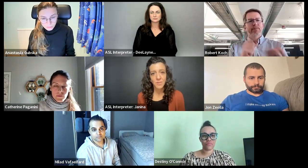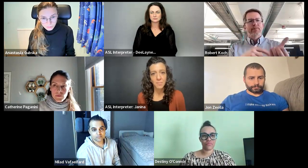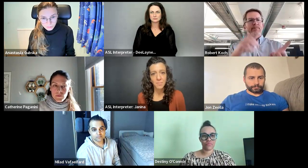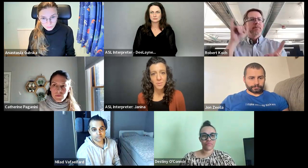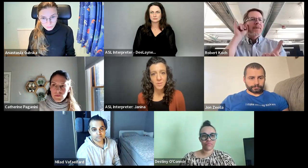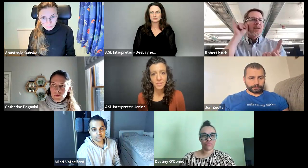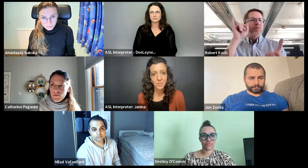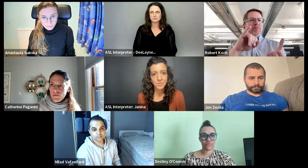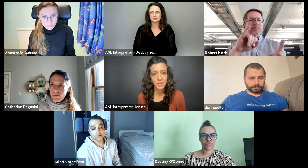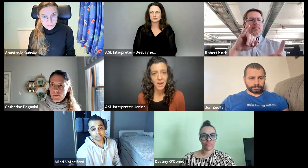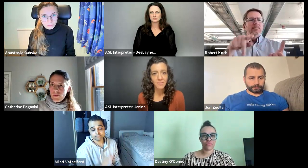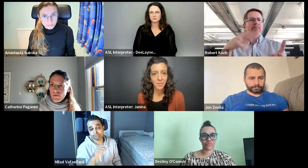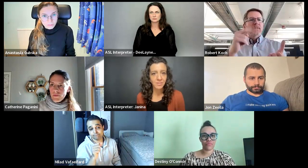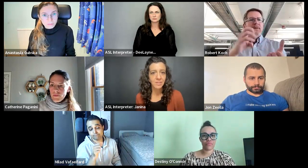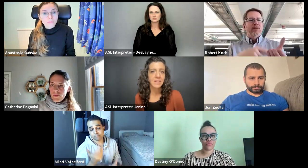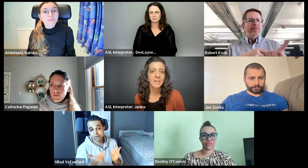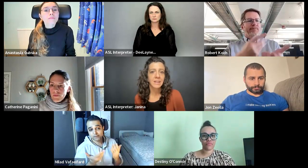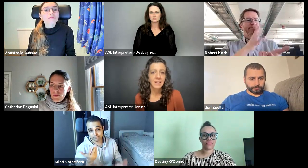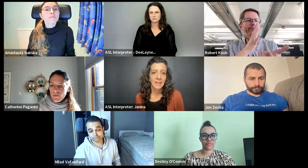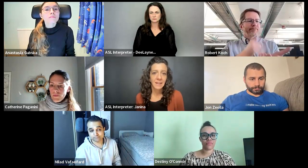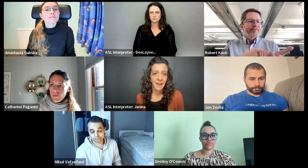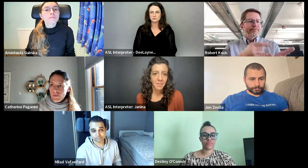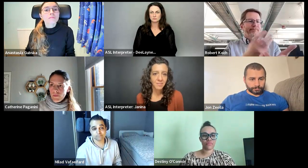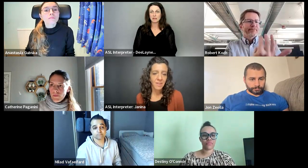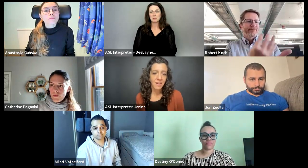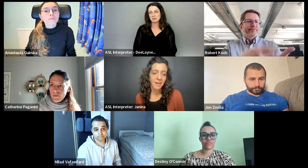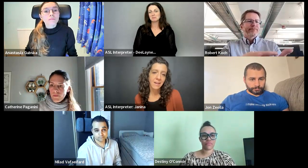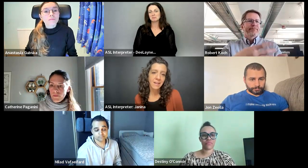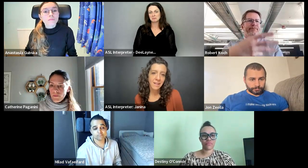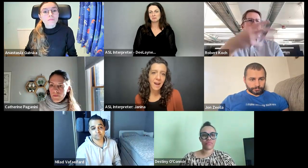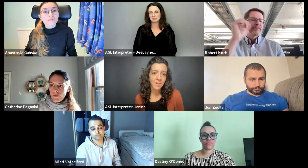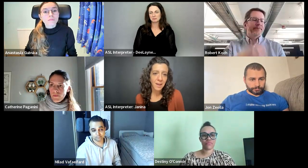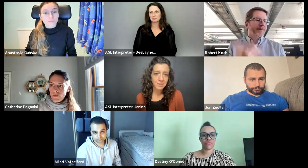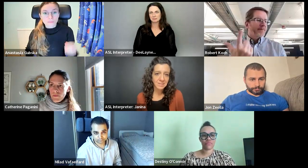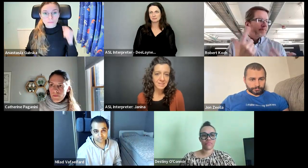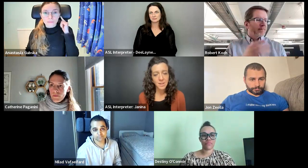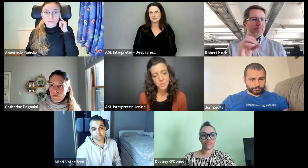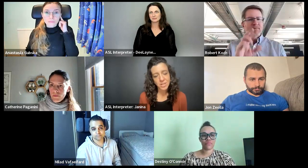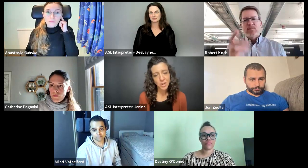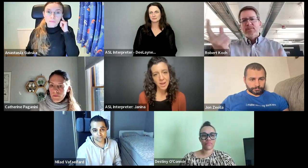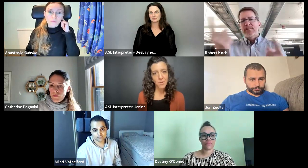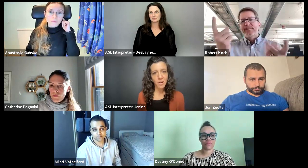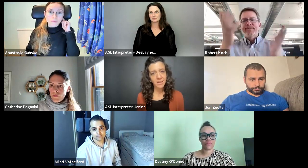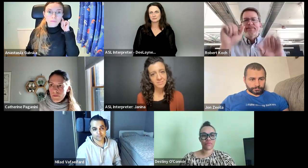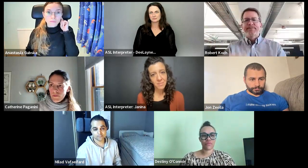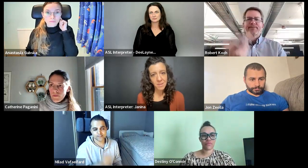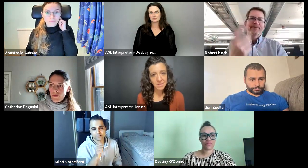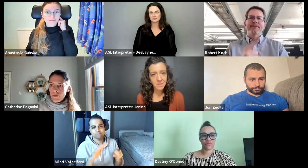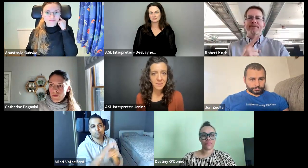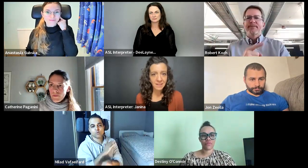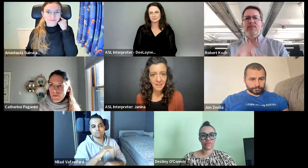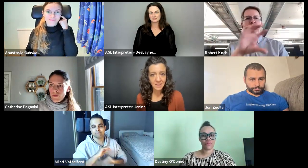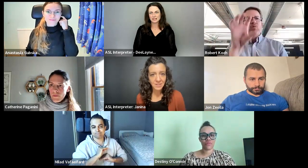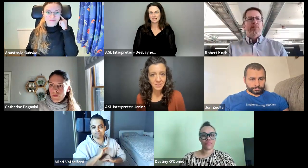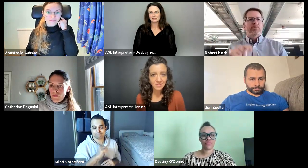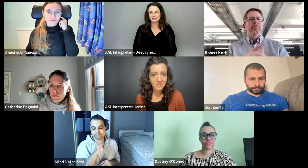And this is Rob, you could use your iPhone and have the, uh, auto captions, auto transcribe work, maybe